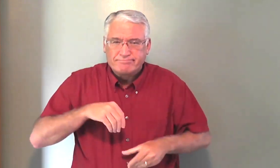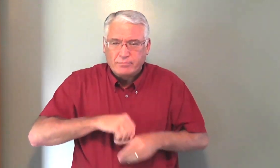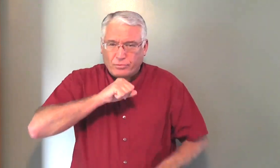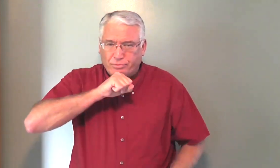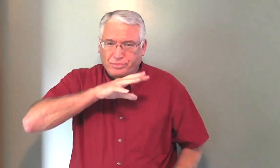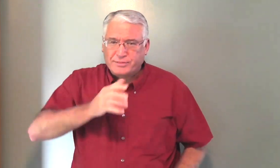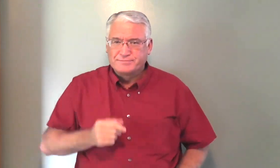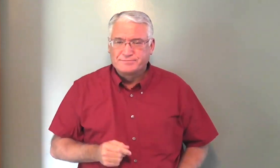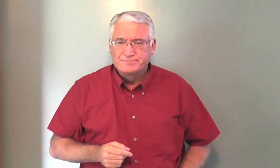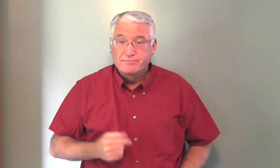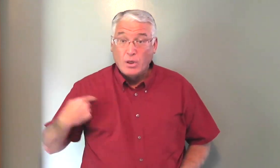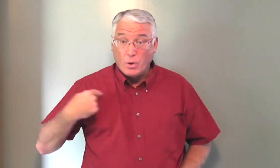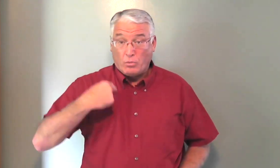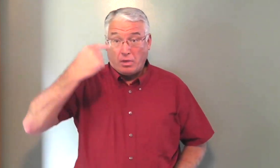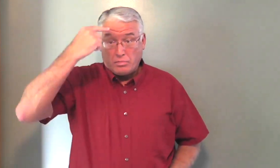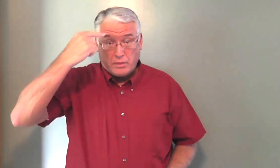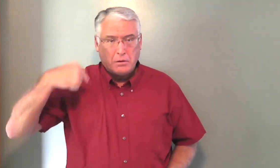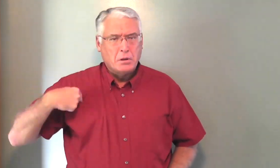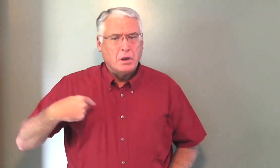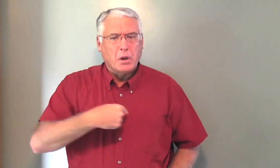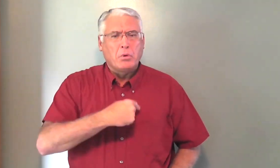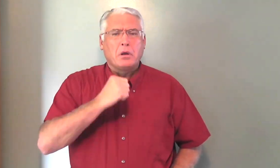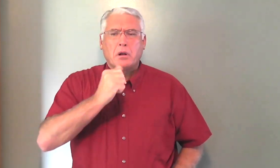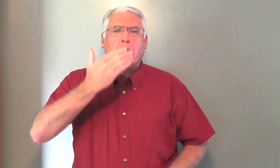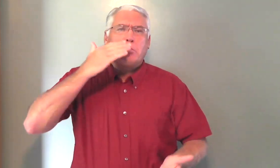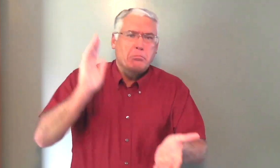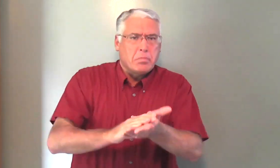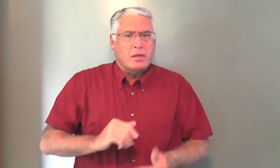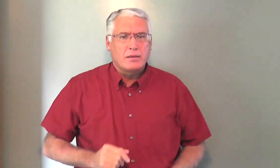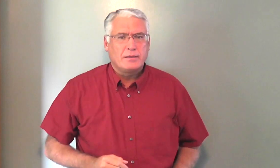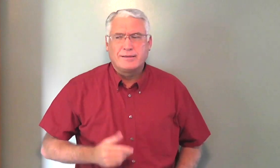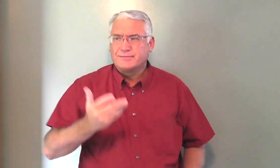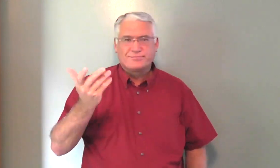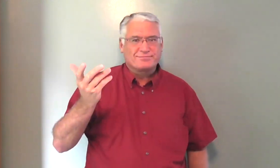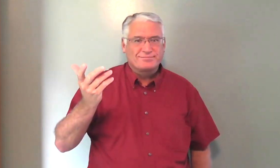Because of our sinful corruption. We think, oh, I'm not bad.